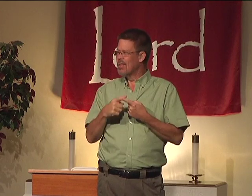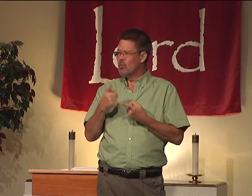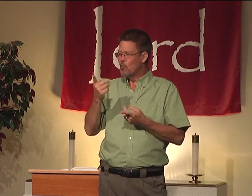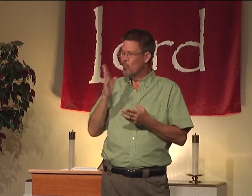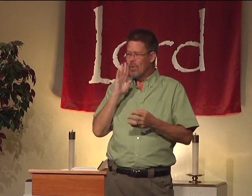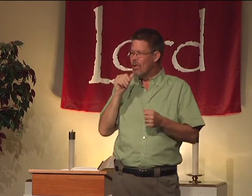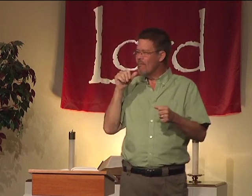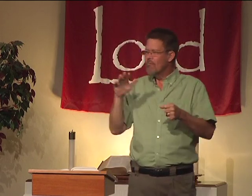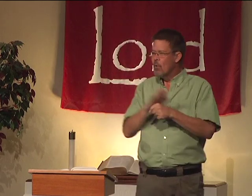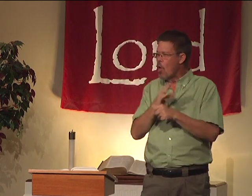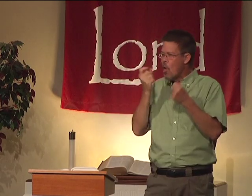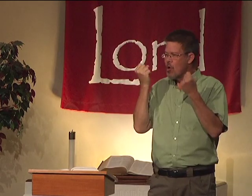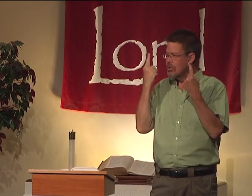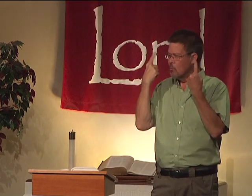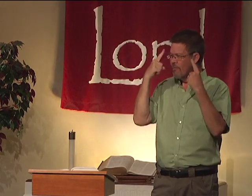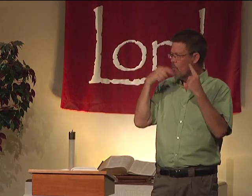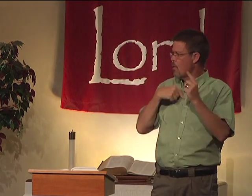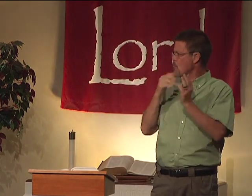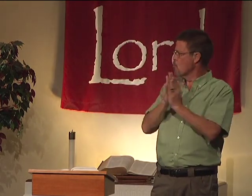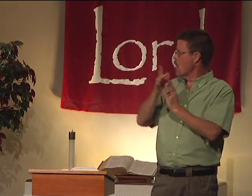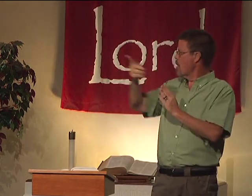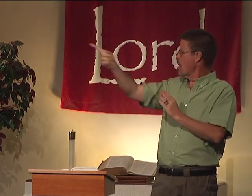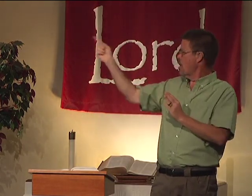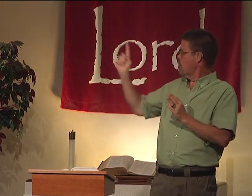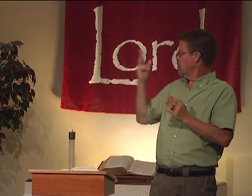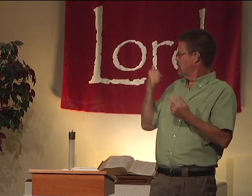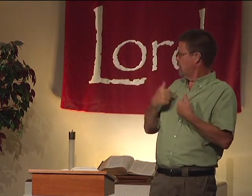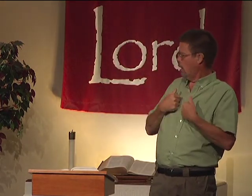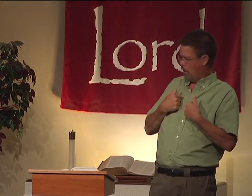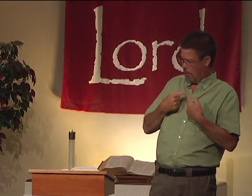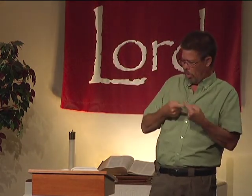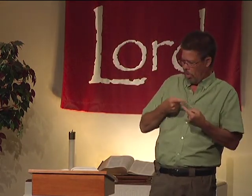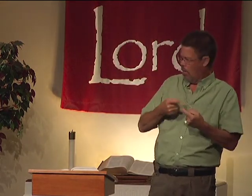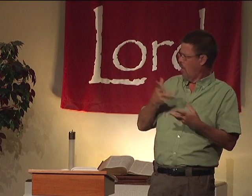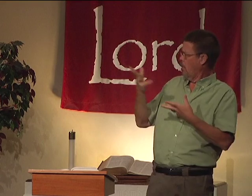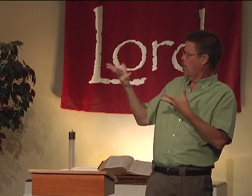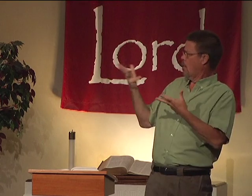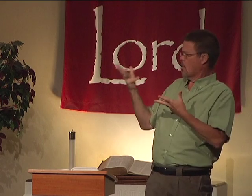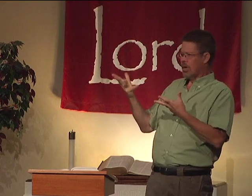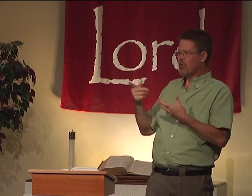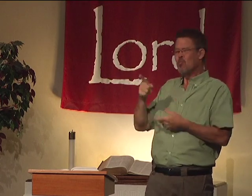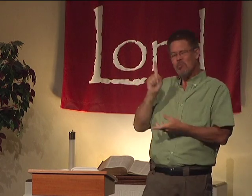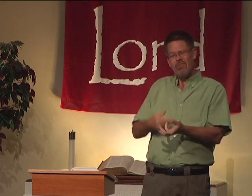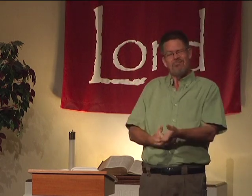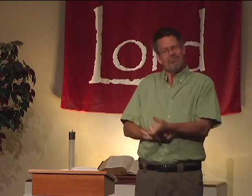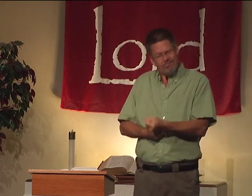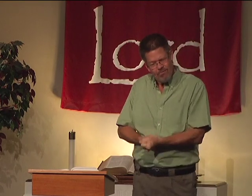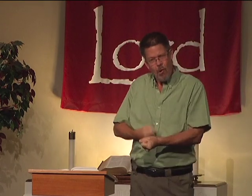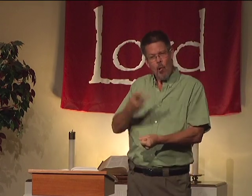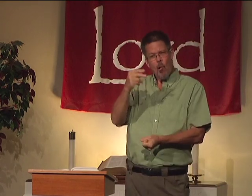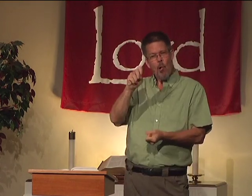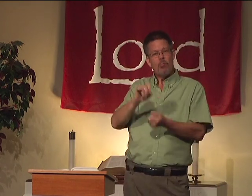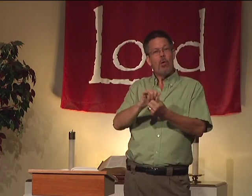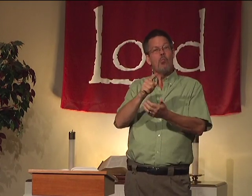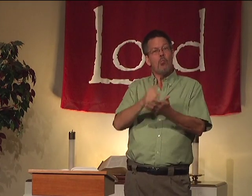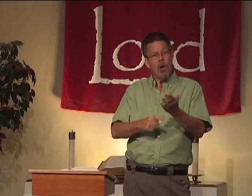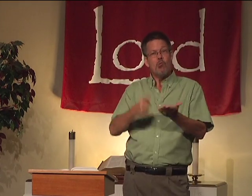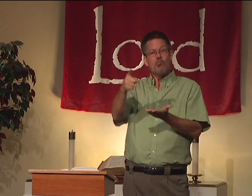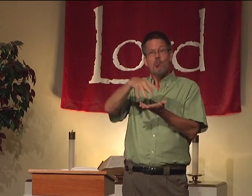relationship with God shows you're not fully understanding. You have to have confident